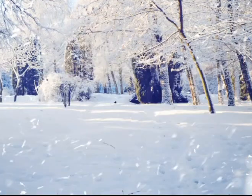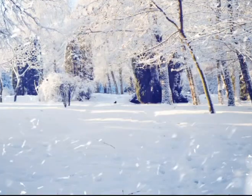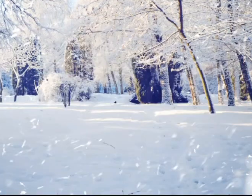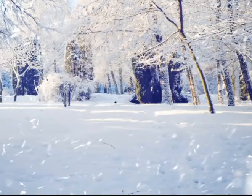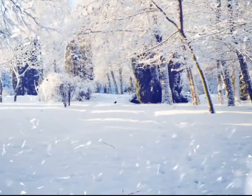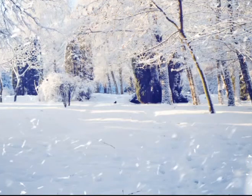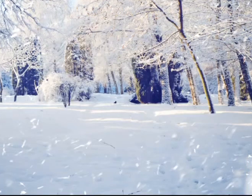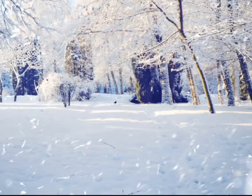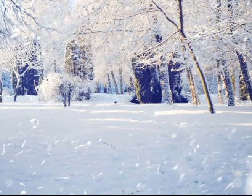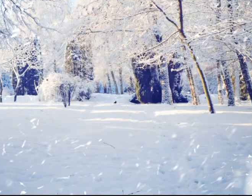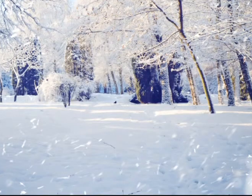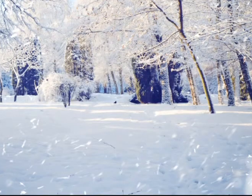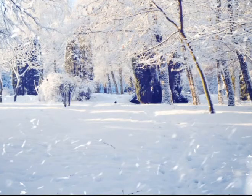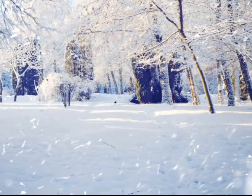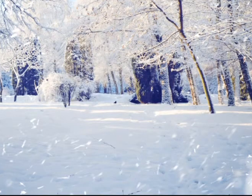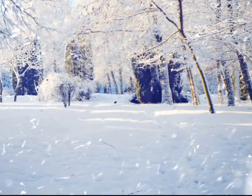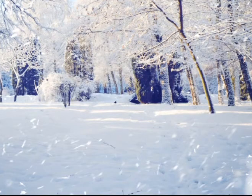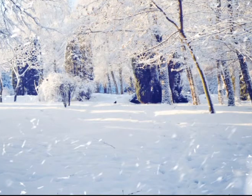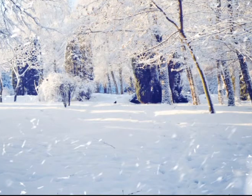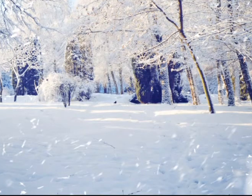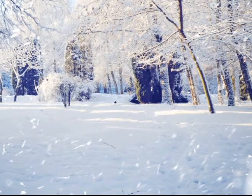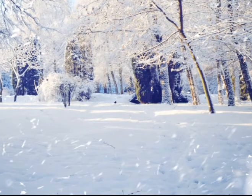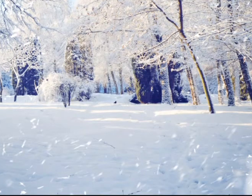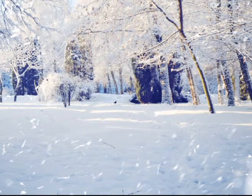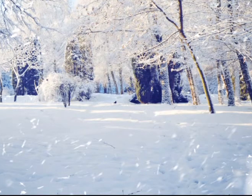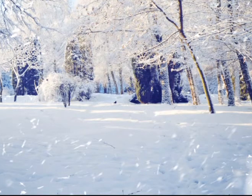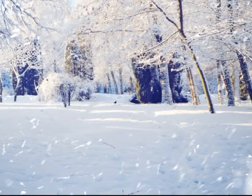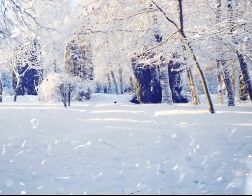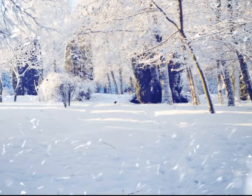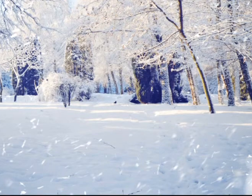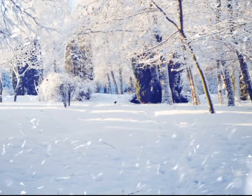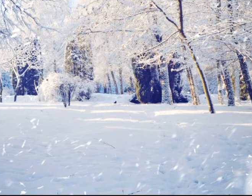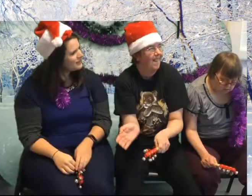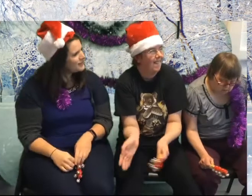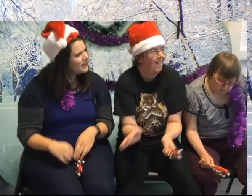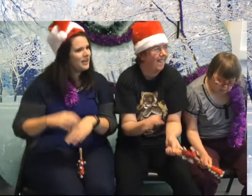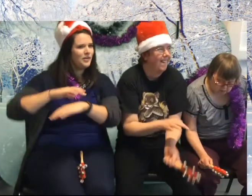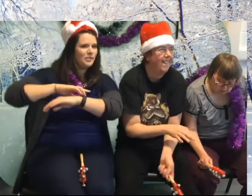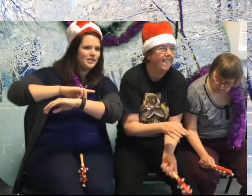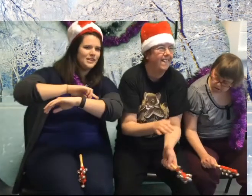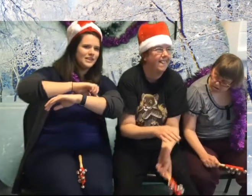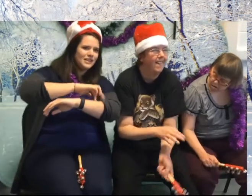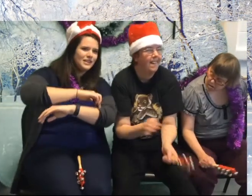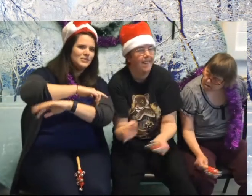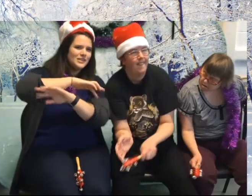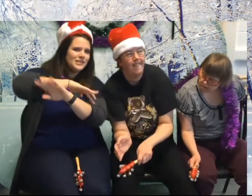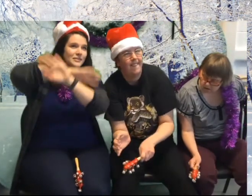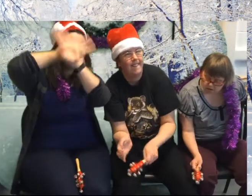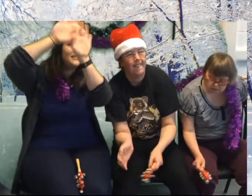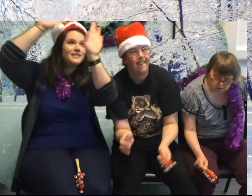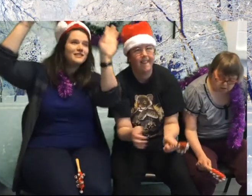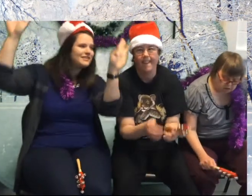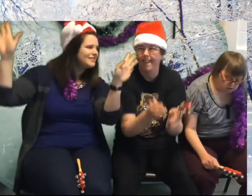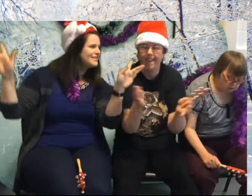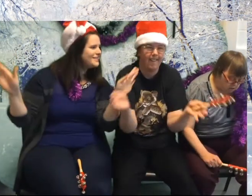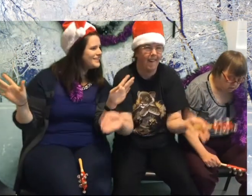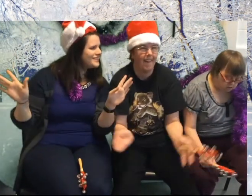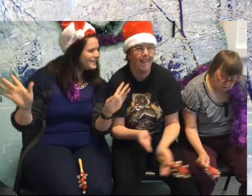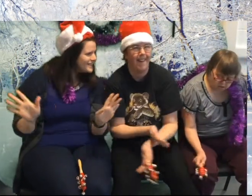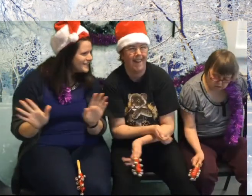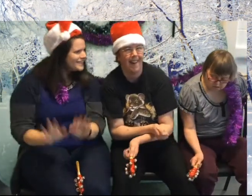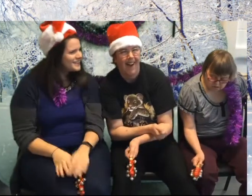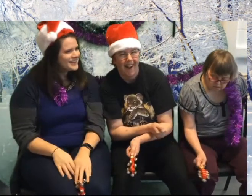To face unafraid The plans that we made Walking in a winter wonderland